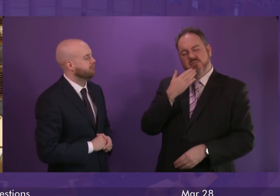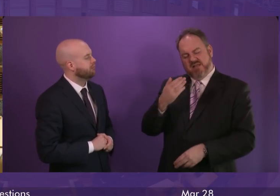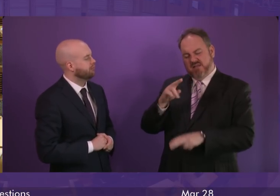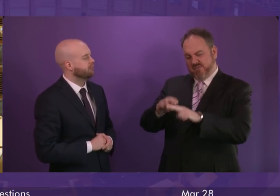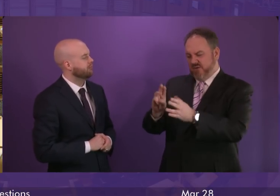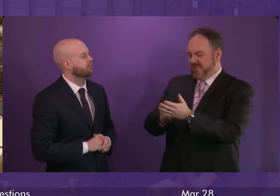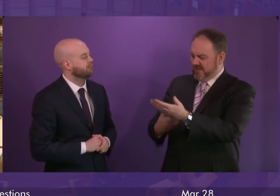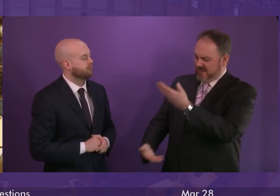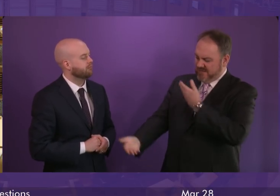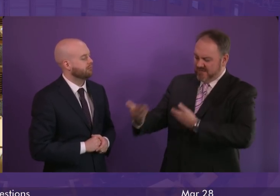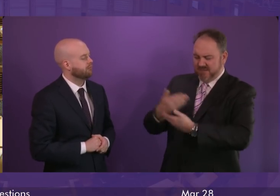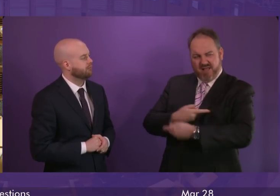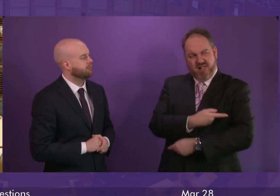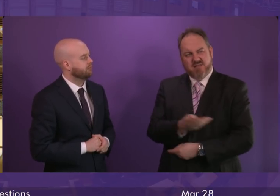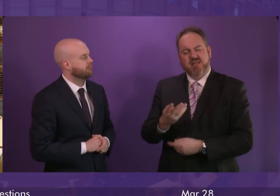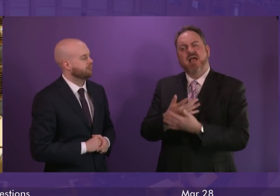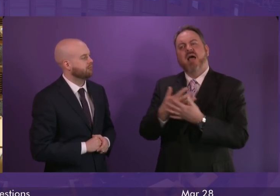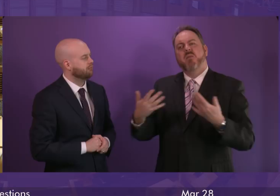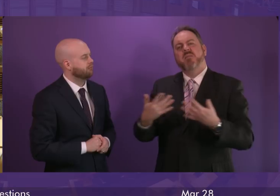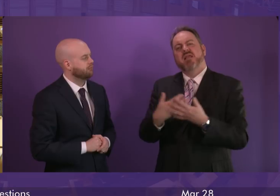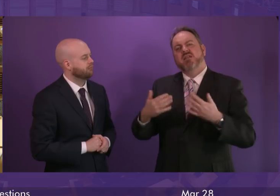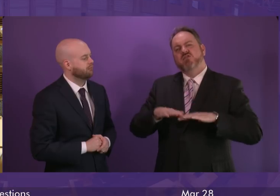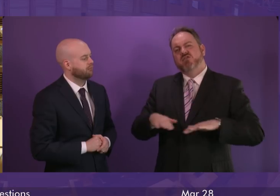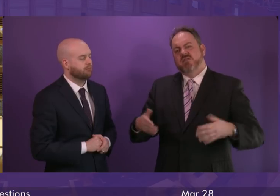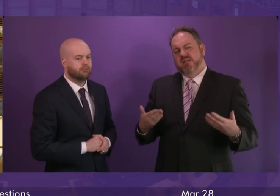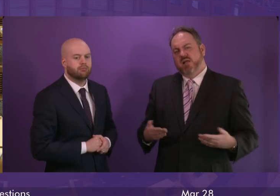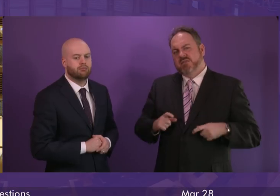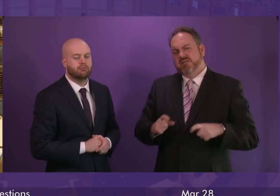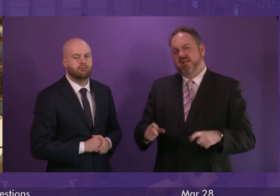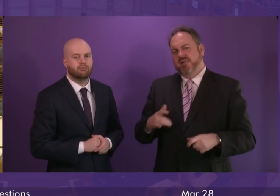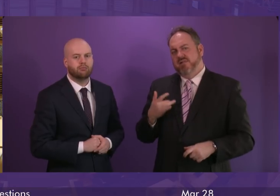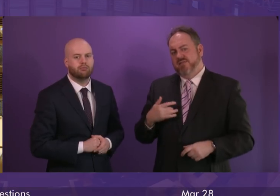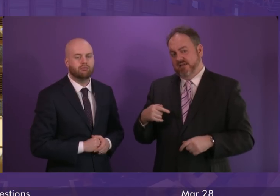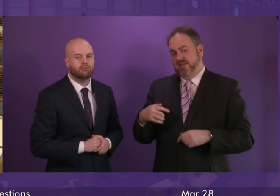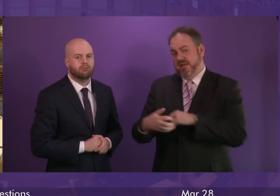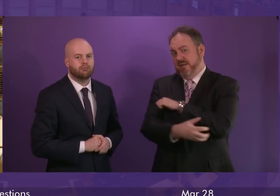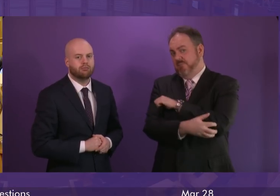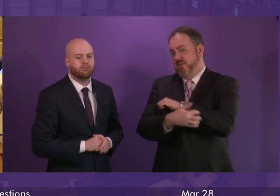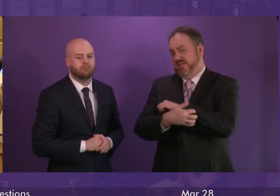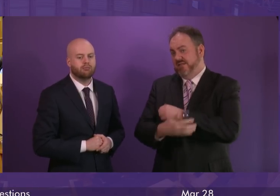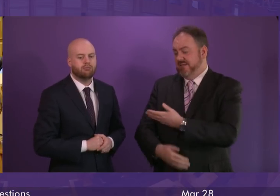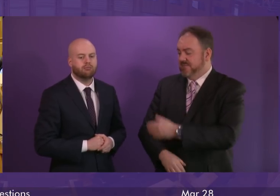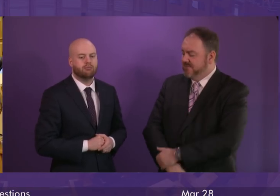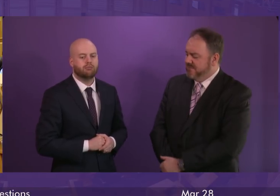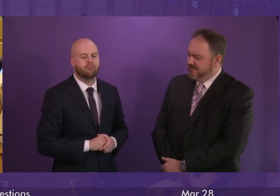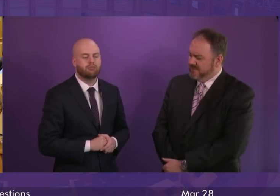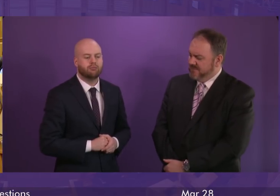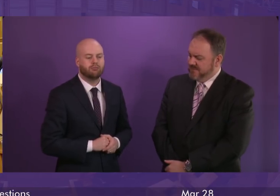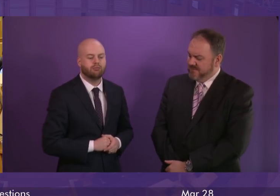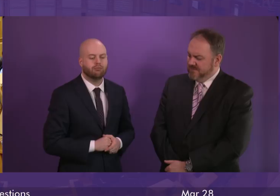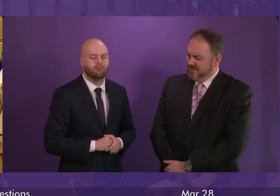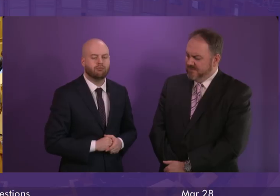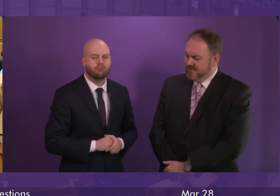tell the Chamber how many more children in Scotland are now living in poverty? First Minister. Child poverty